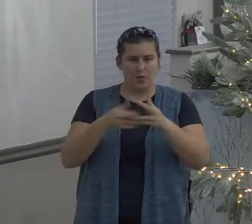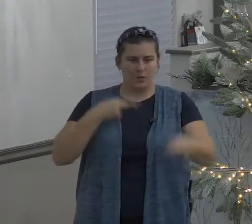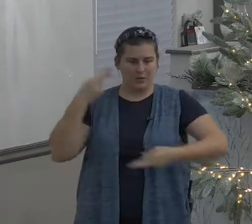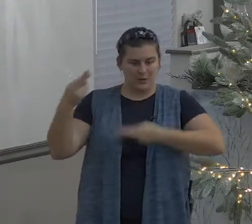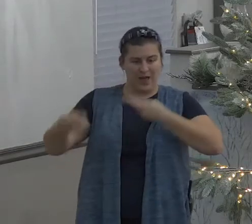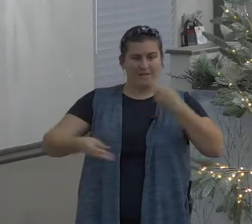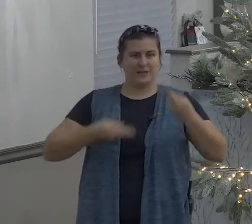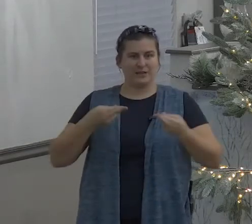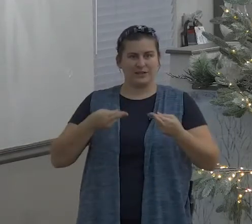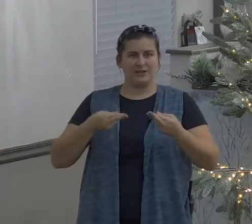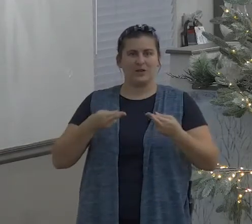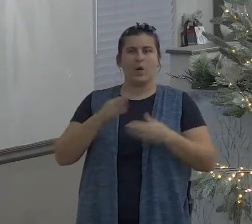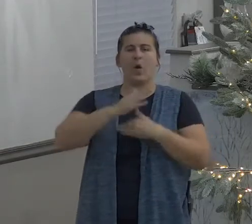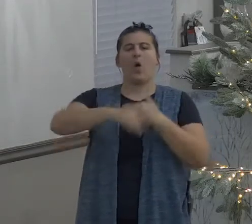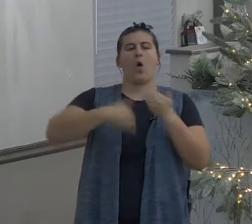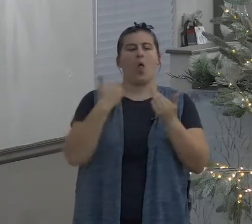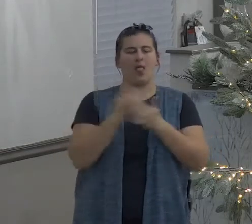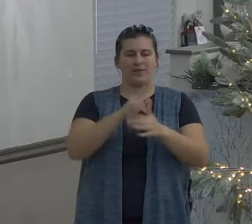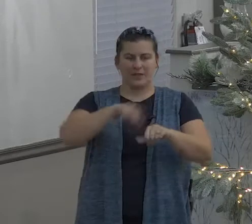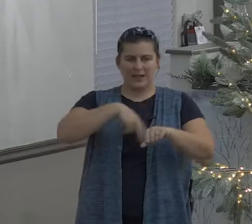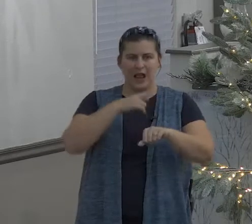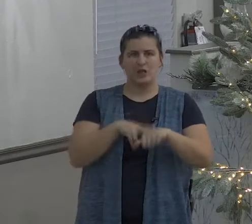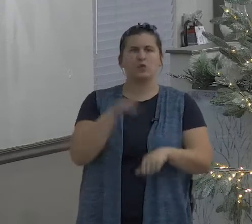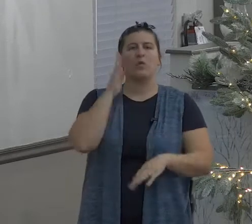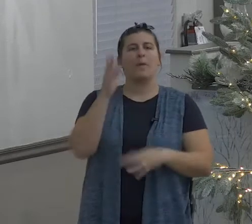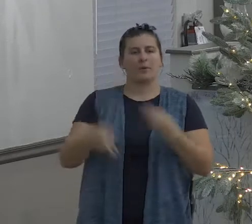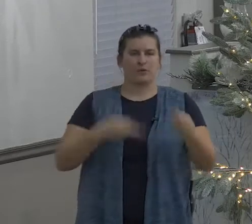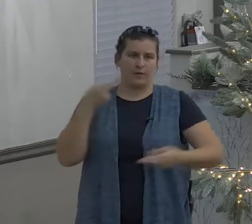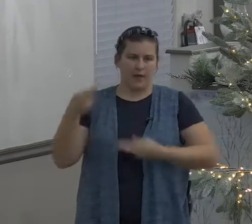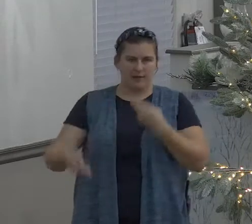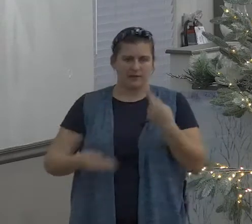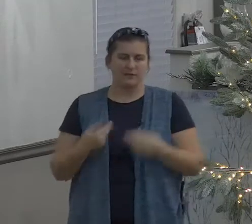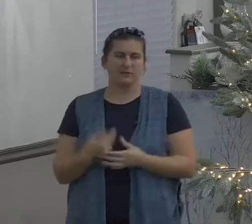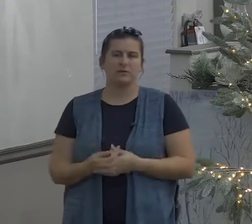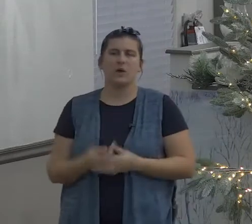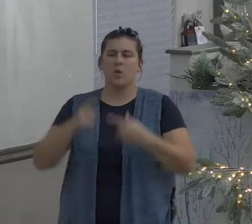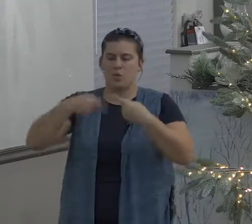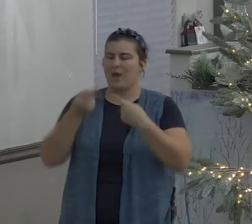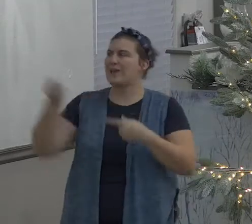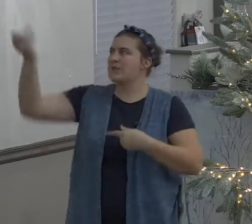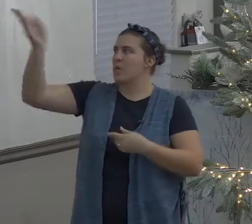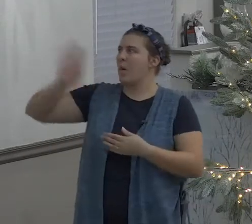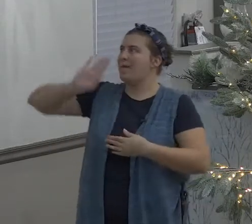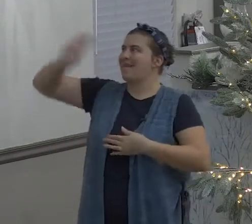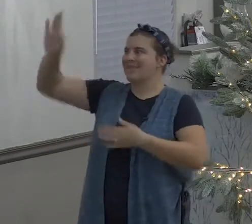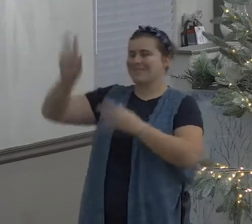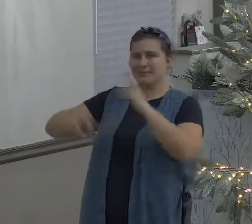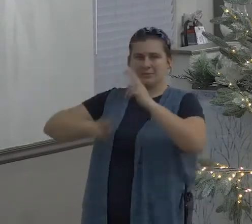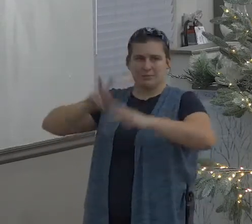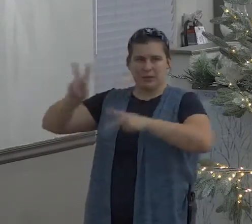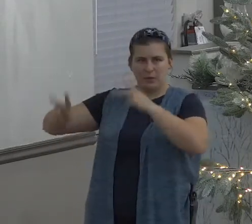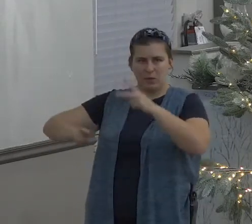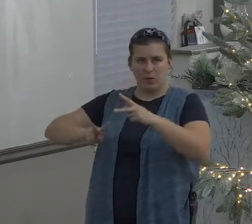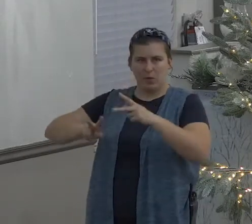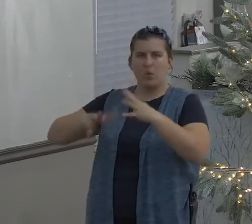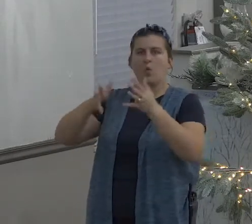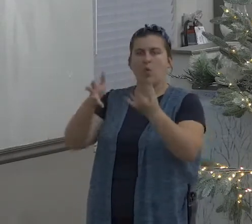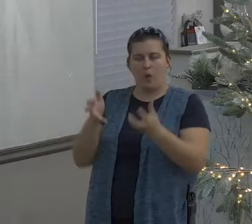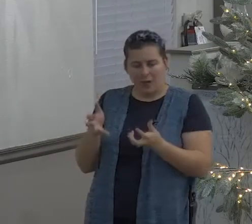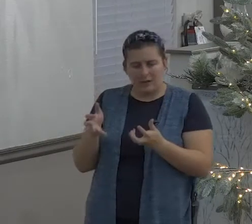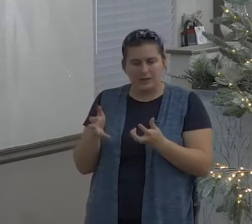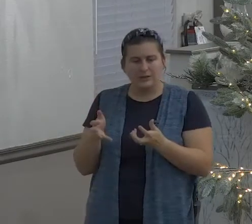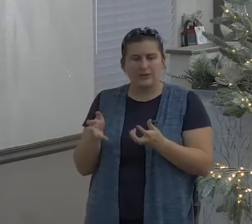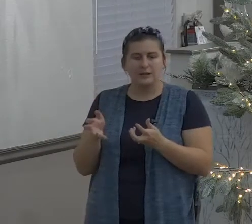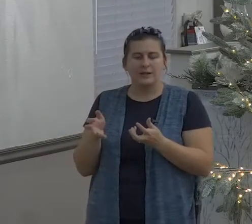listen to me Christian if Christendom would get revived America would get in